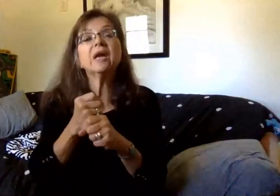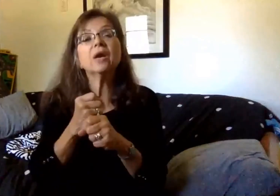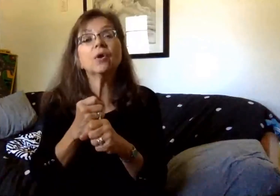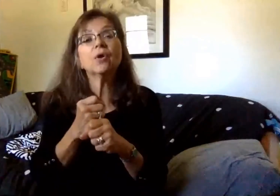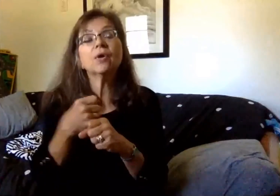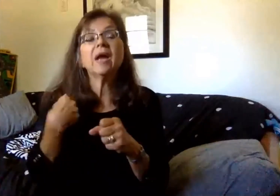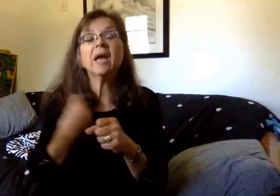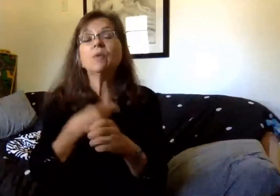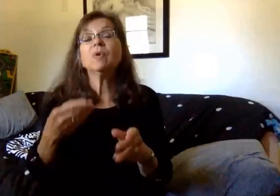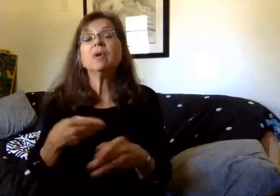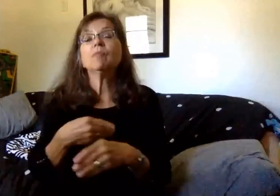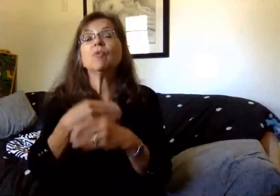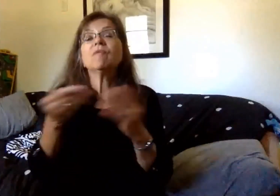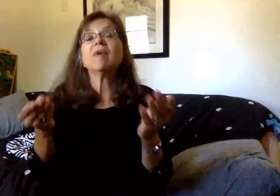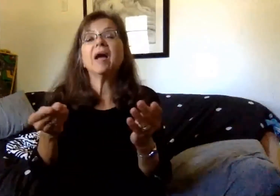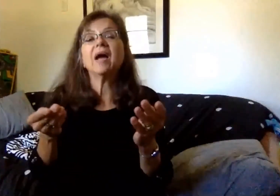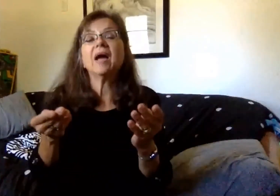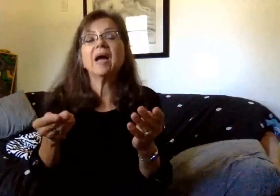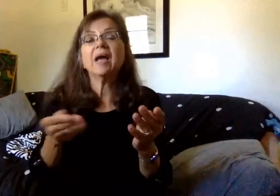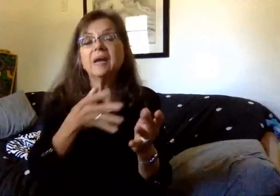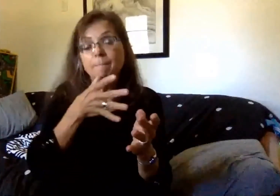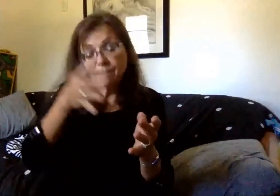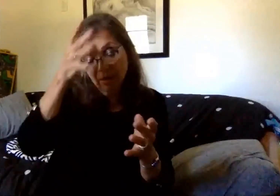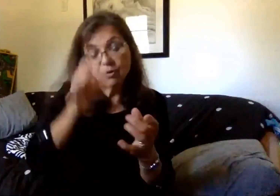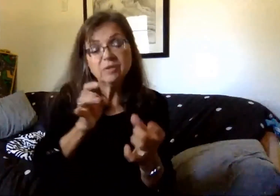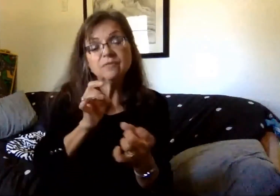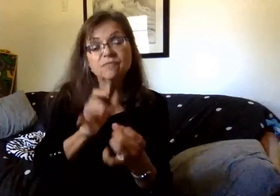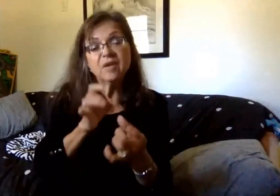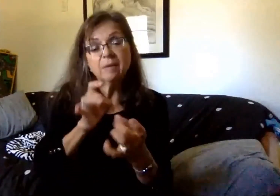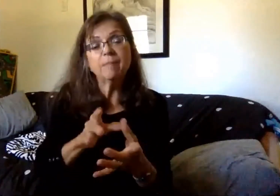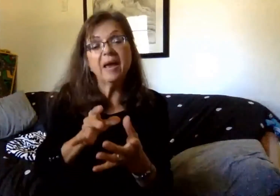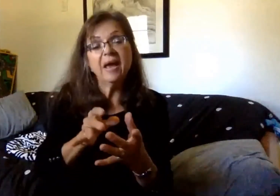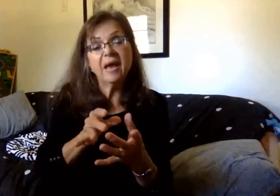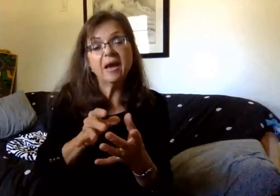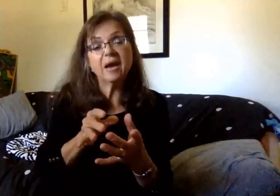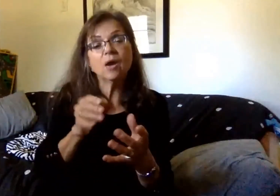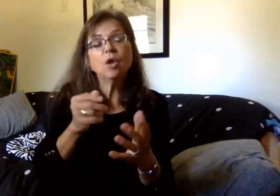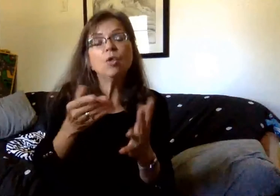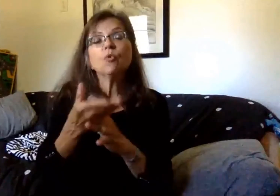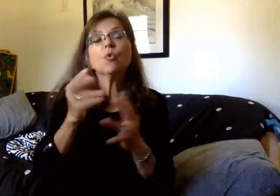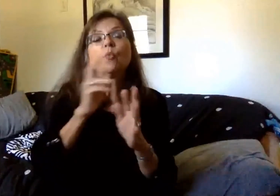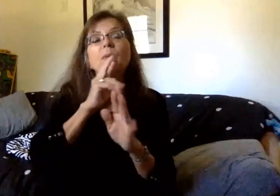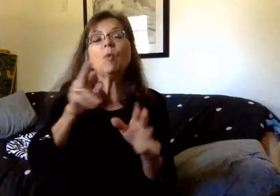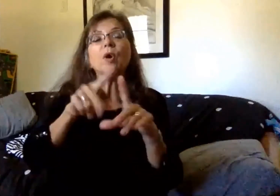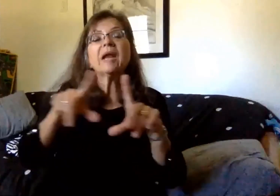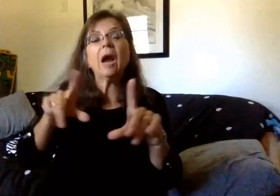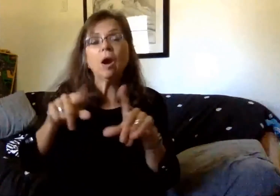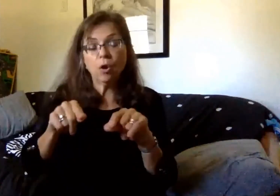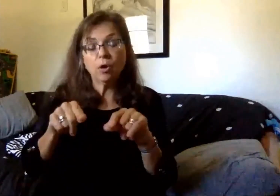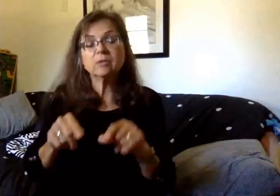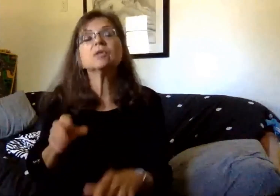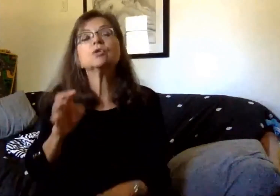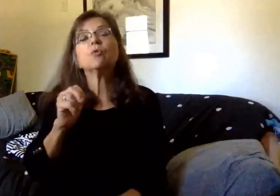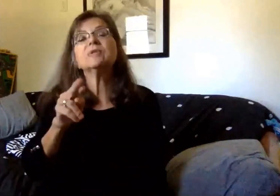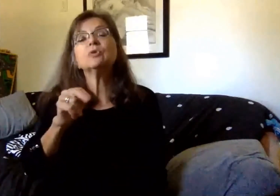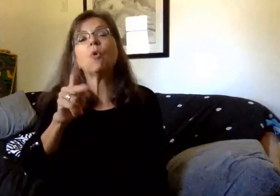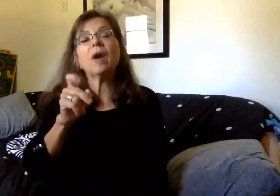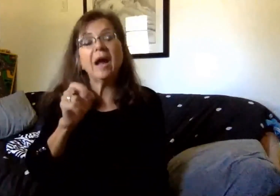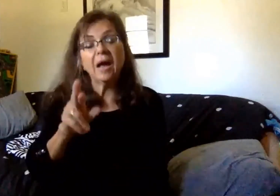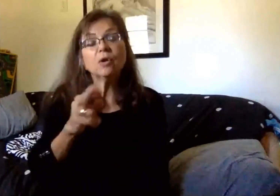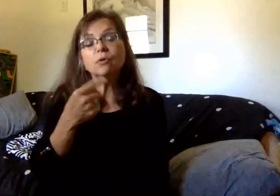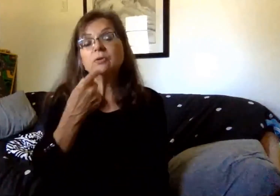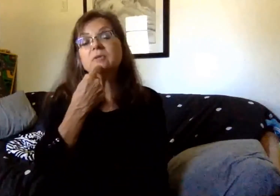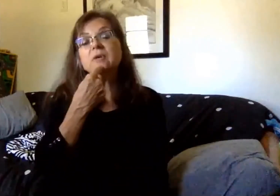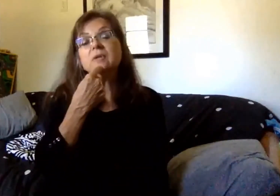provide parents that feedback via the quarterly or trimester report cards. So Mr. O'Connor mentioned